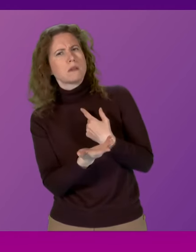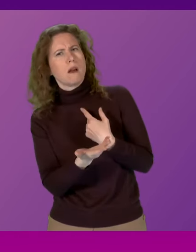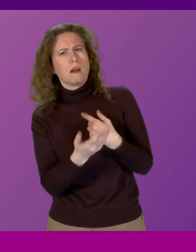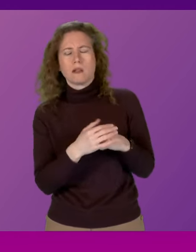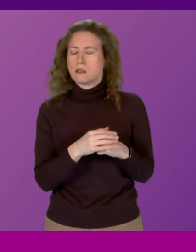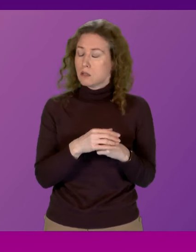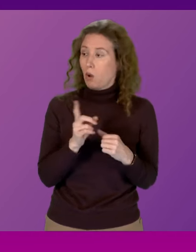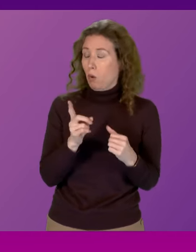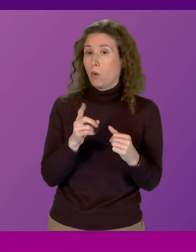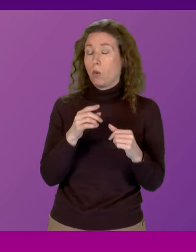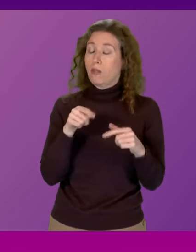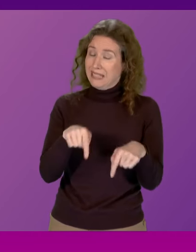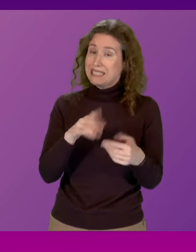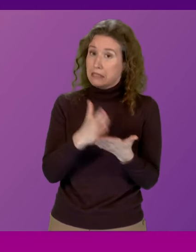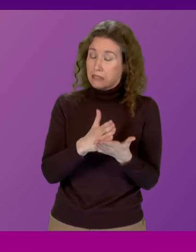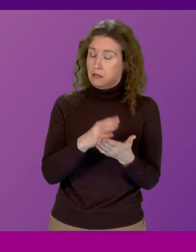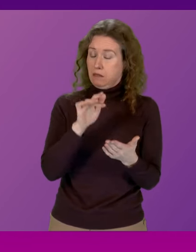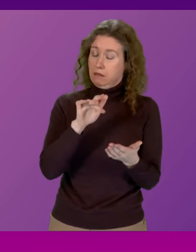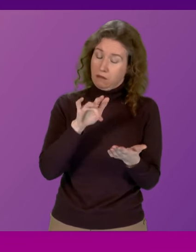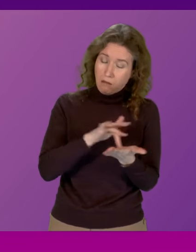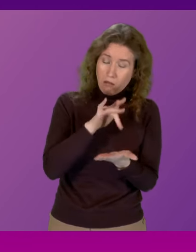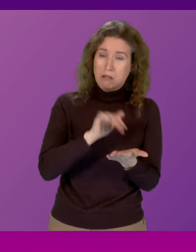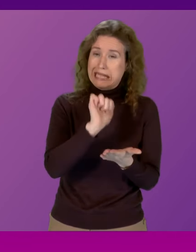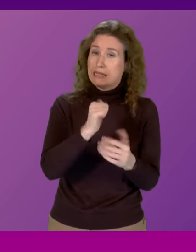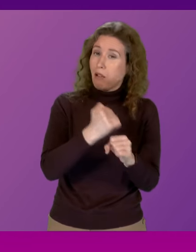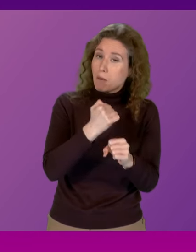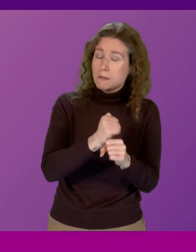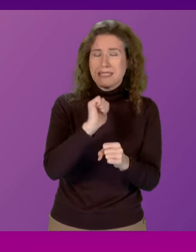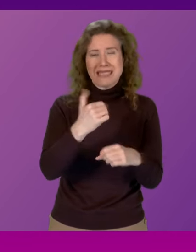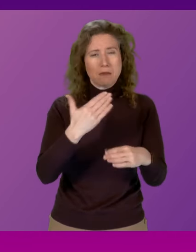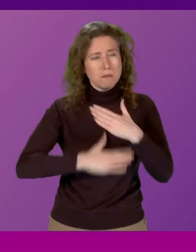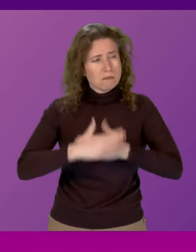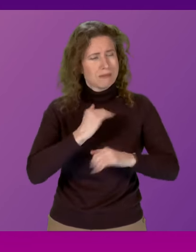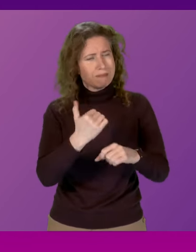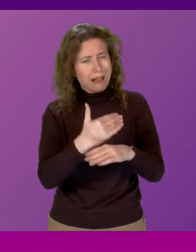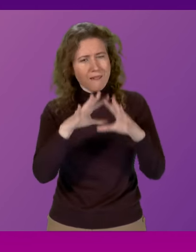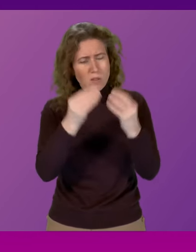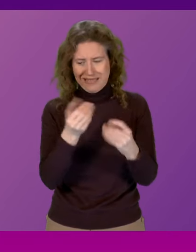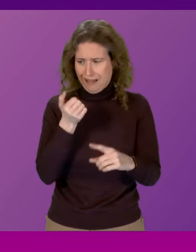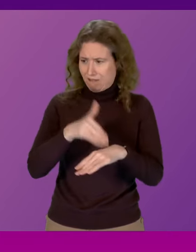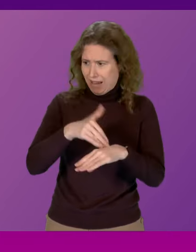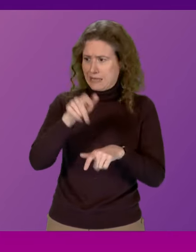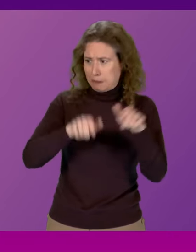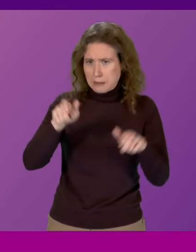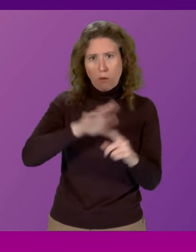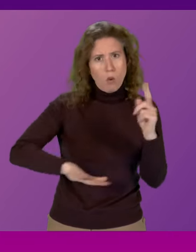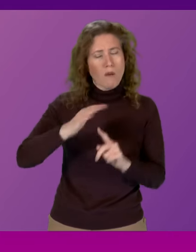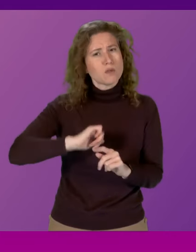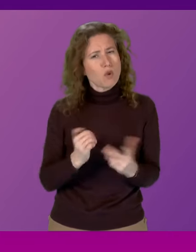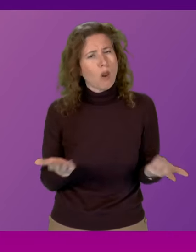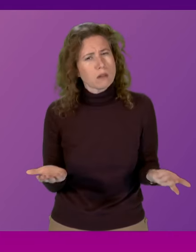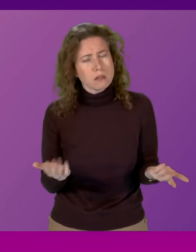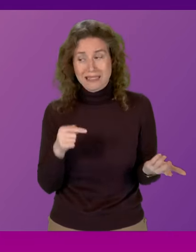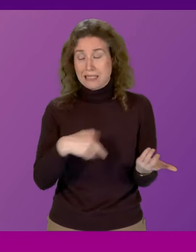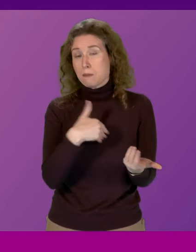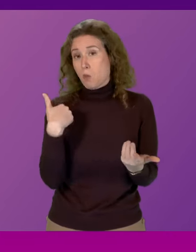Because this goes to the heart of his government and his actions. And also the impact this is having on people across Scotland. Because